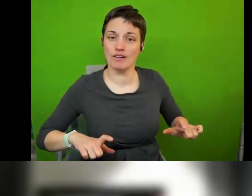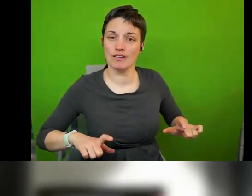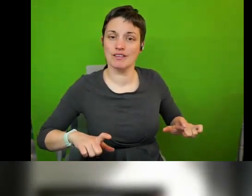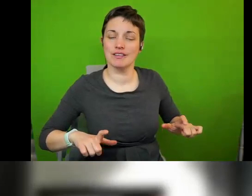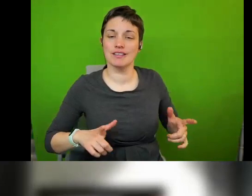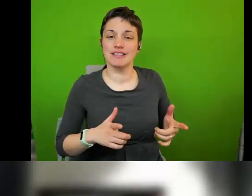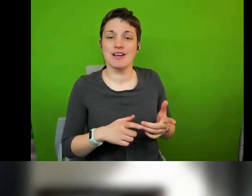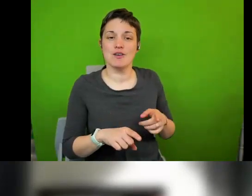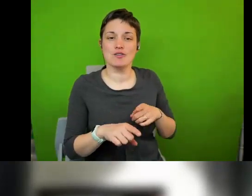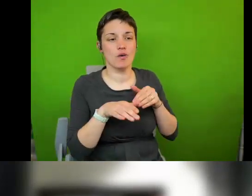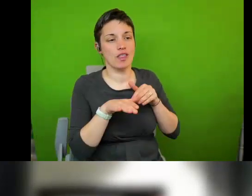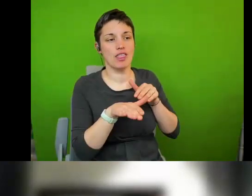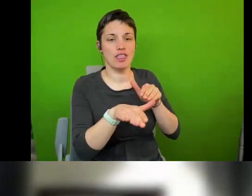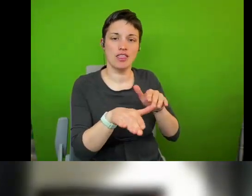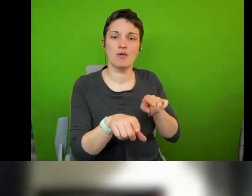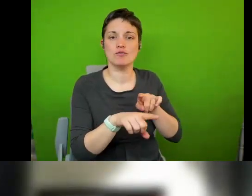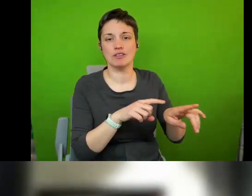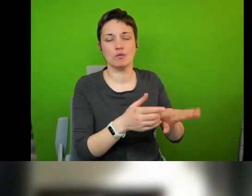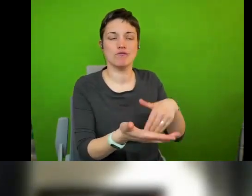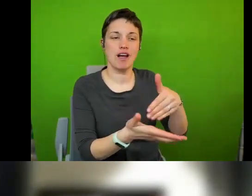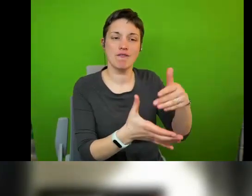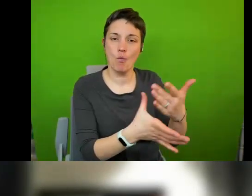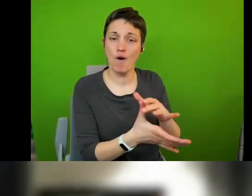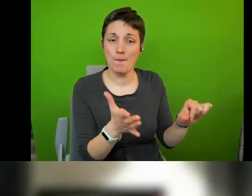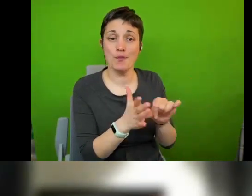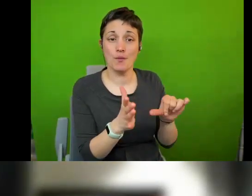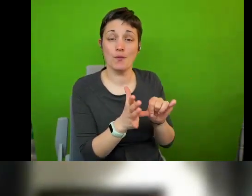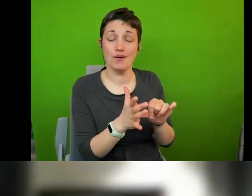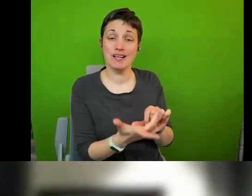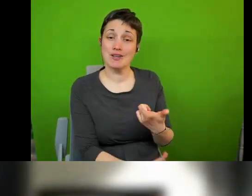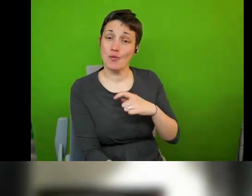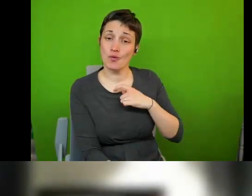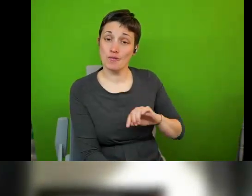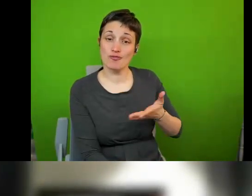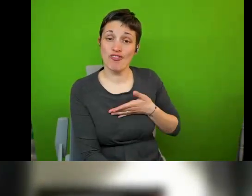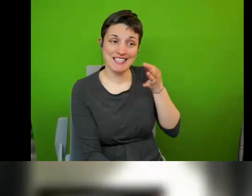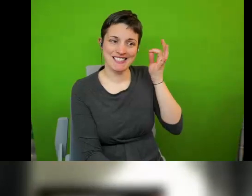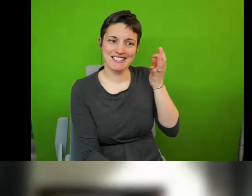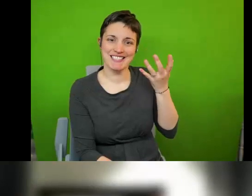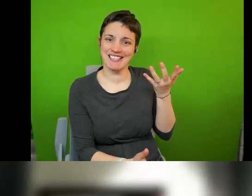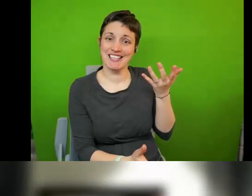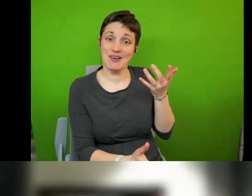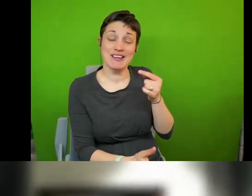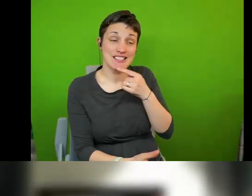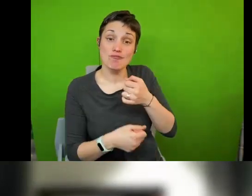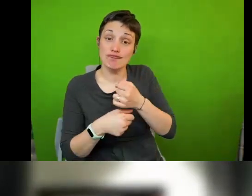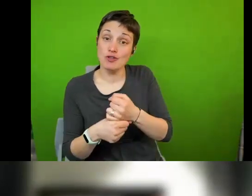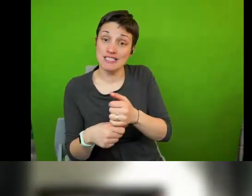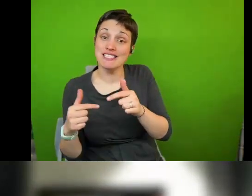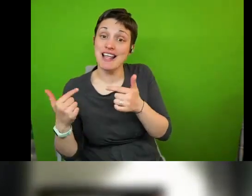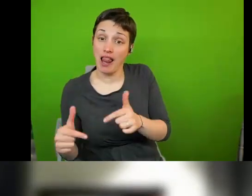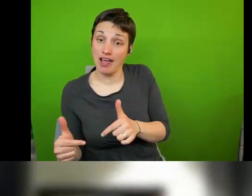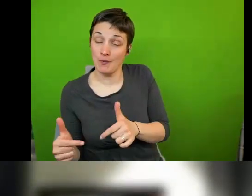say human rights city has to take a very careful approach to allow perhaps even for more of such protest than other cities too